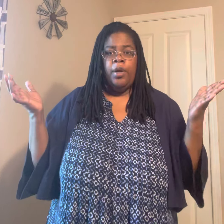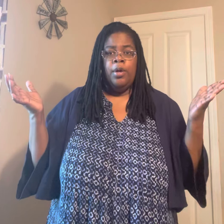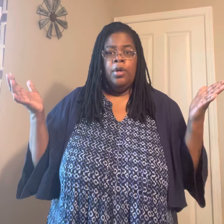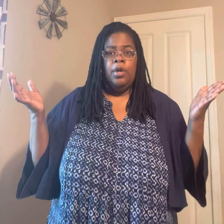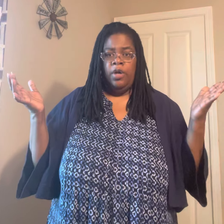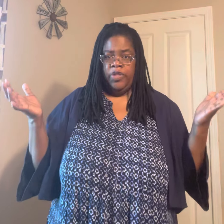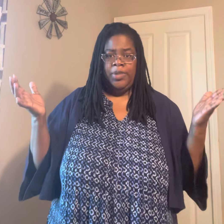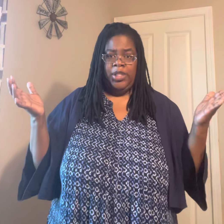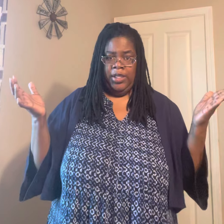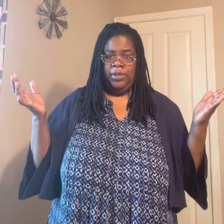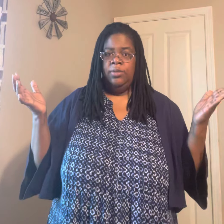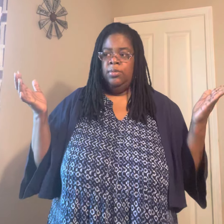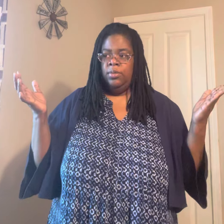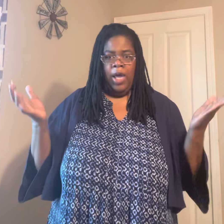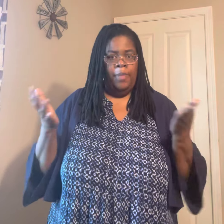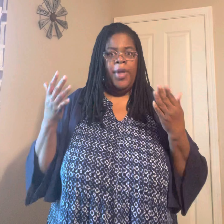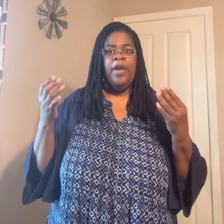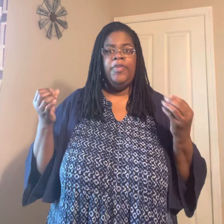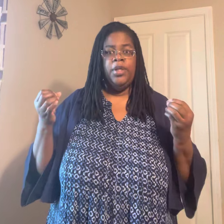of some sins I may have done.